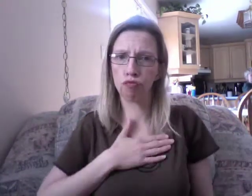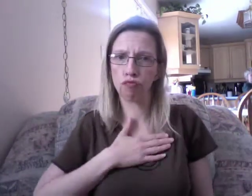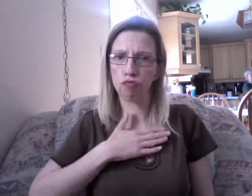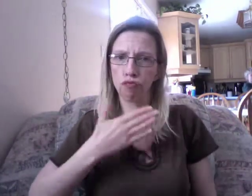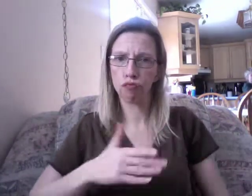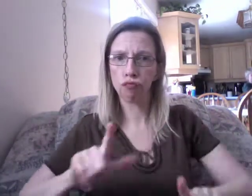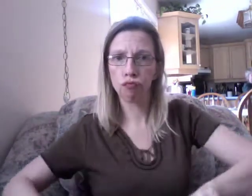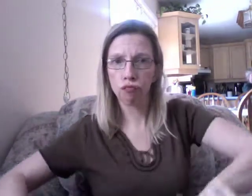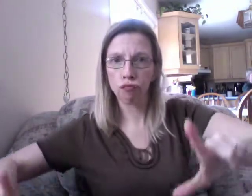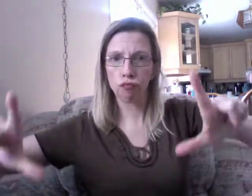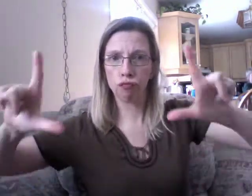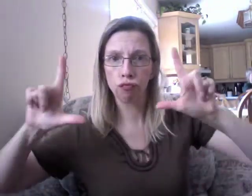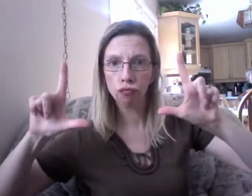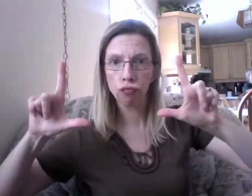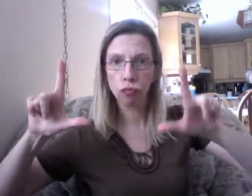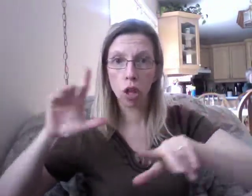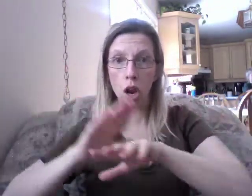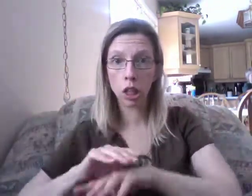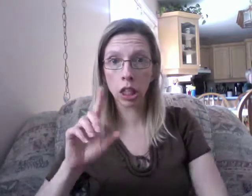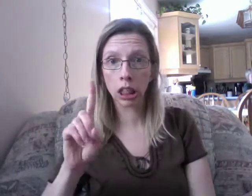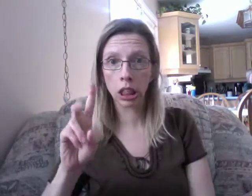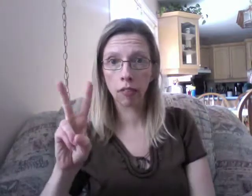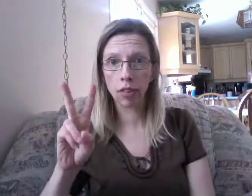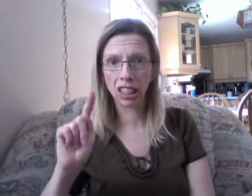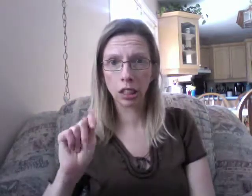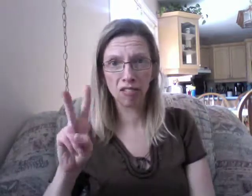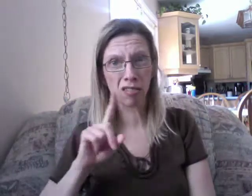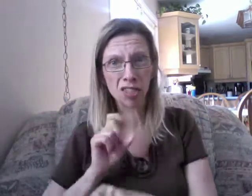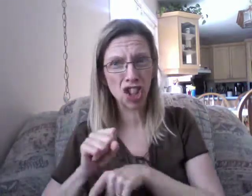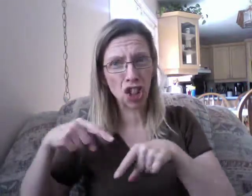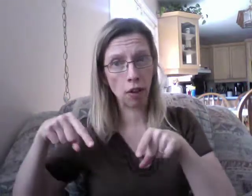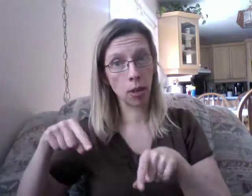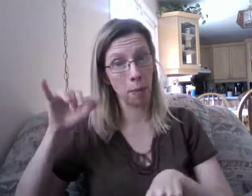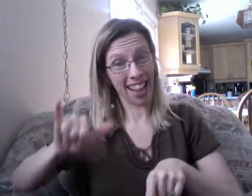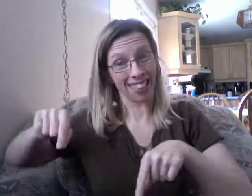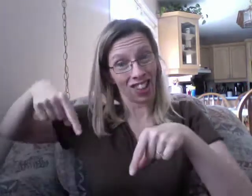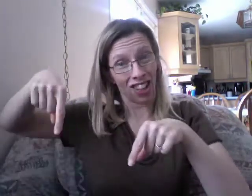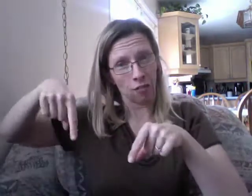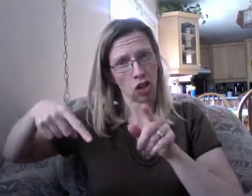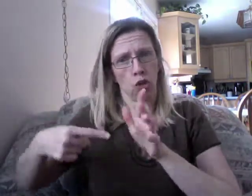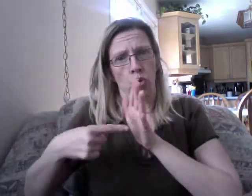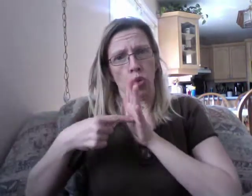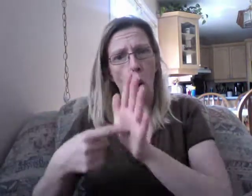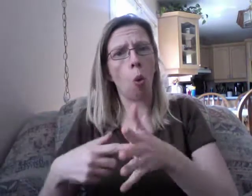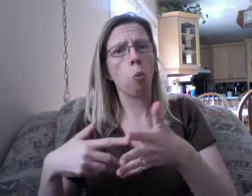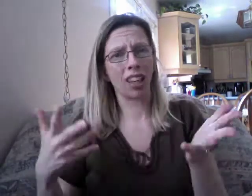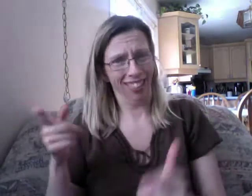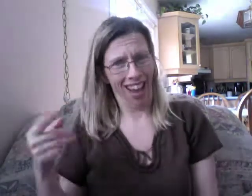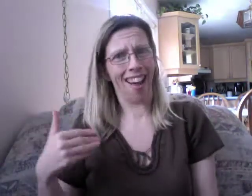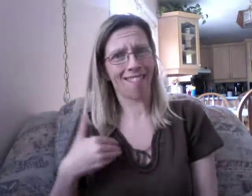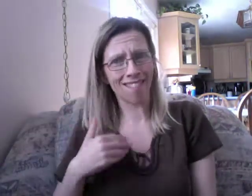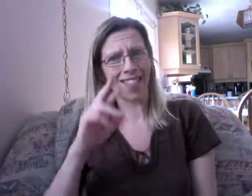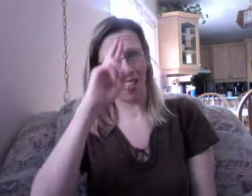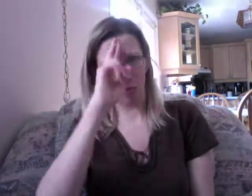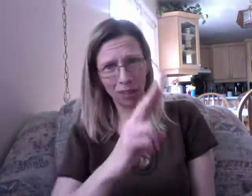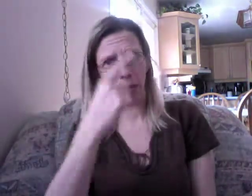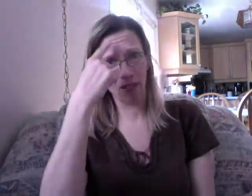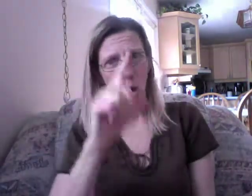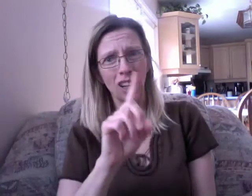don't think I wanted that for all. Sure you do. Look. You can use it to cover up that little bald spot you get there. Ooh.